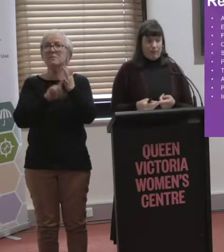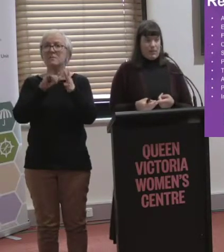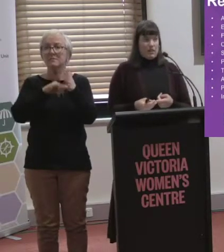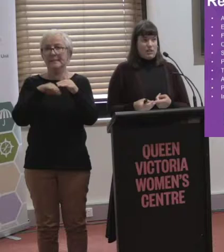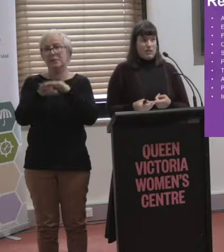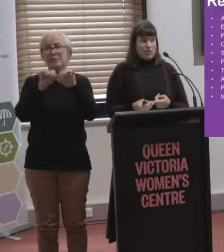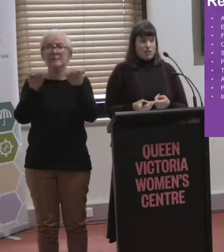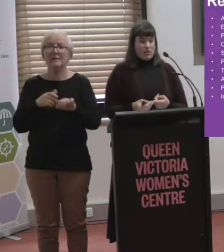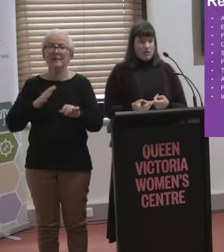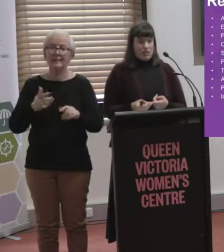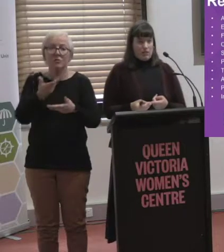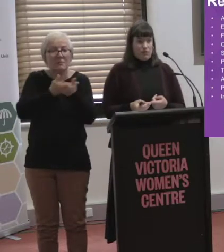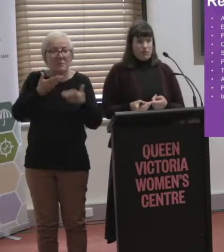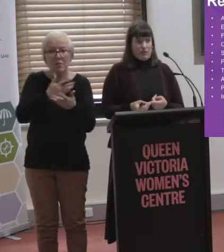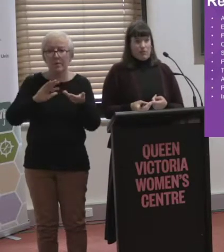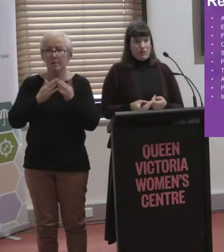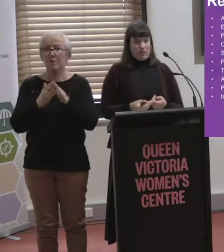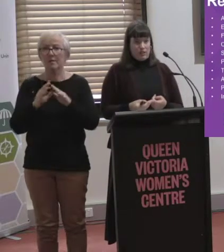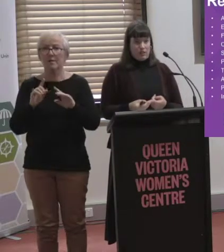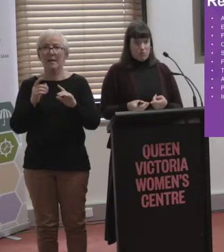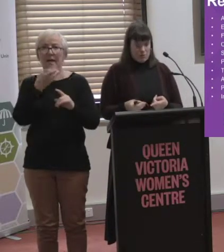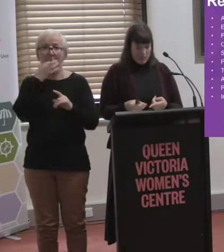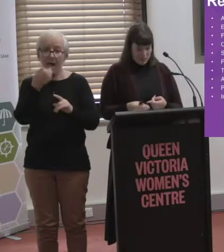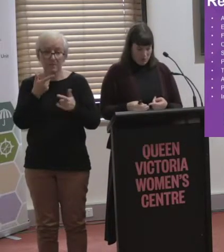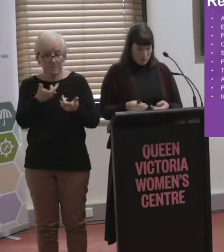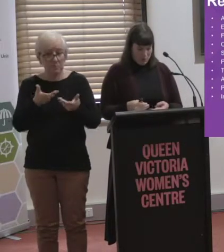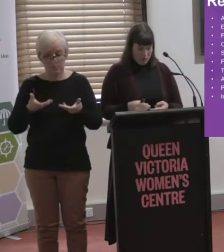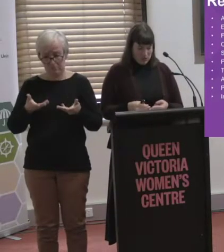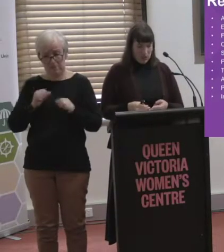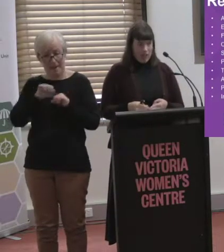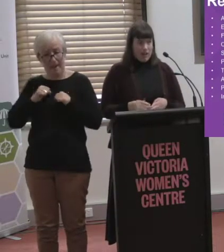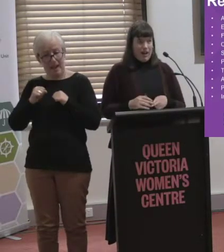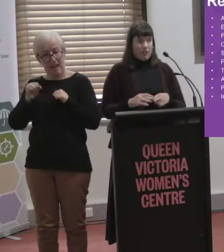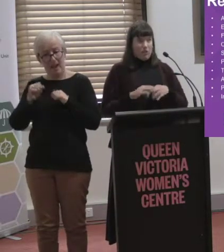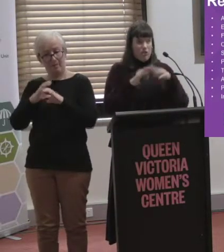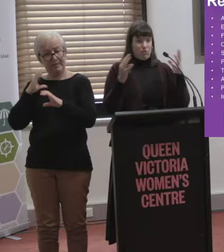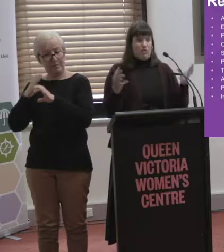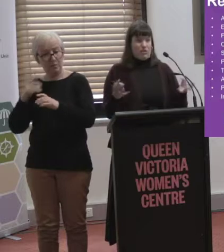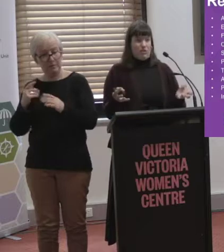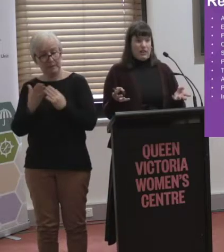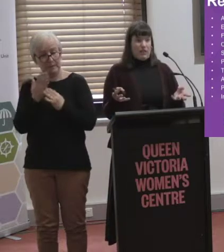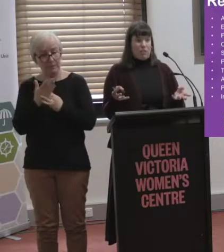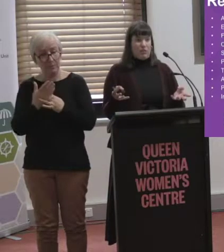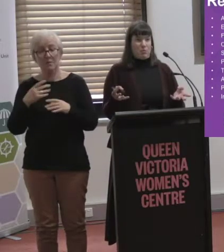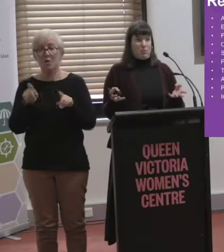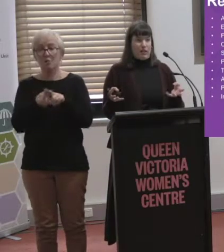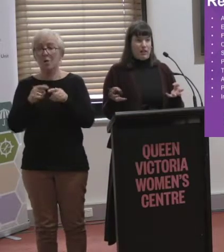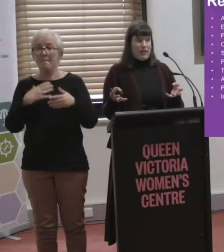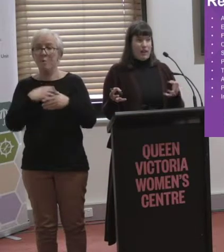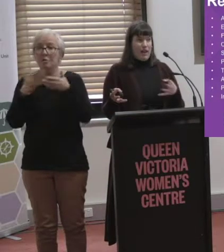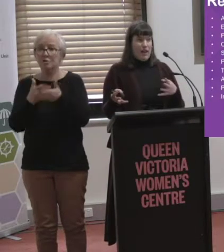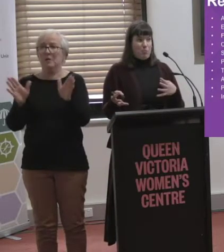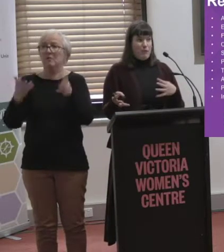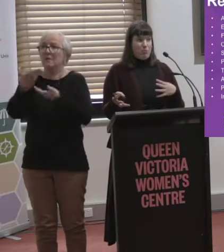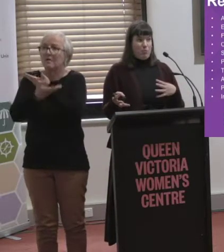to consult with the community to find out whether your services will be accessible, but also more general consultation, because we found